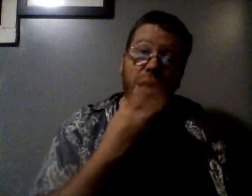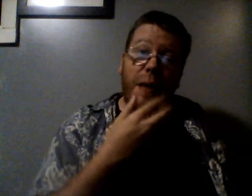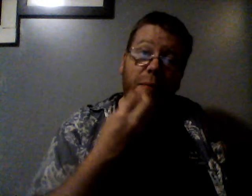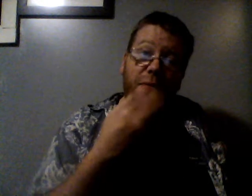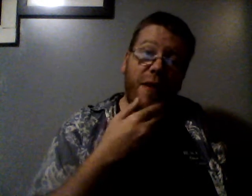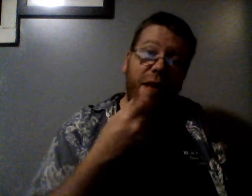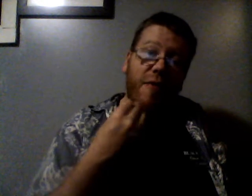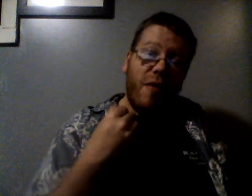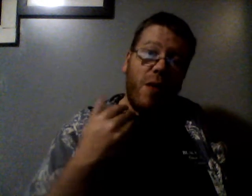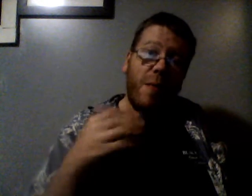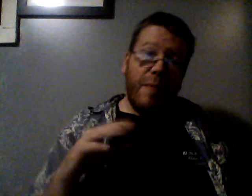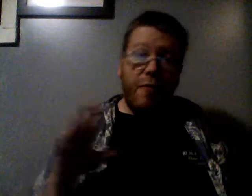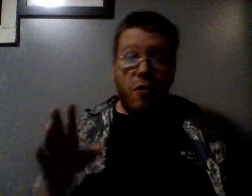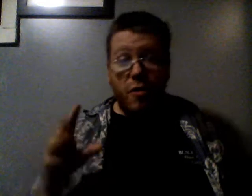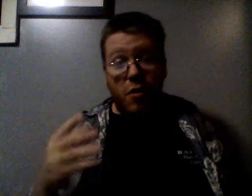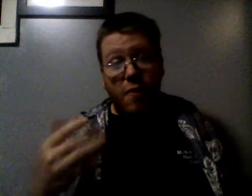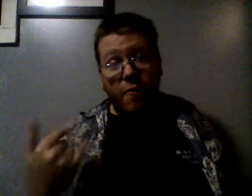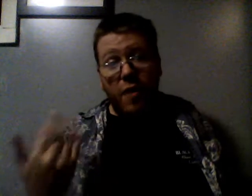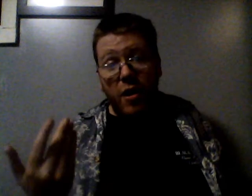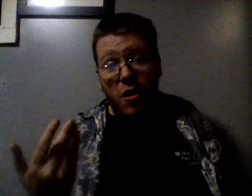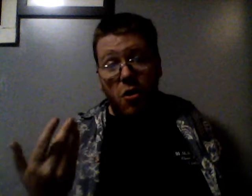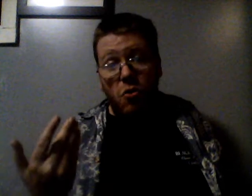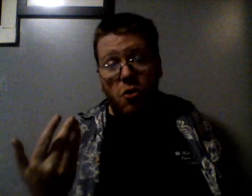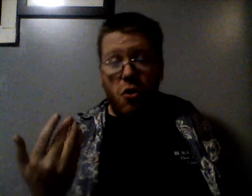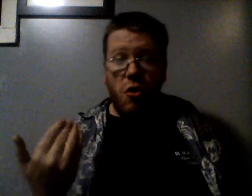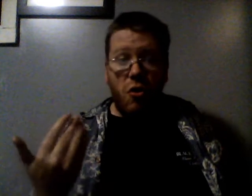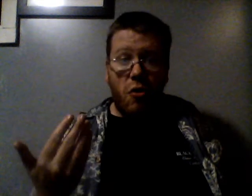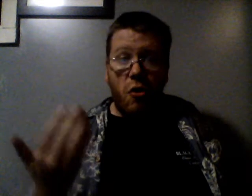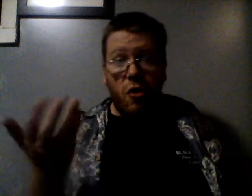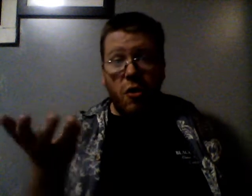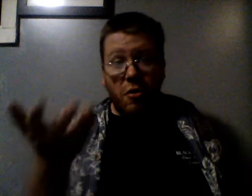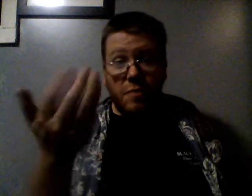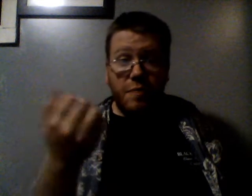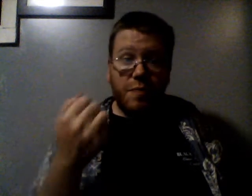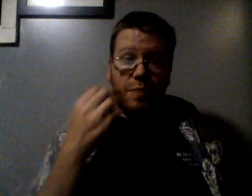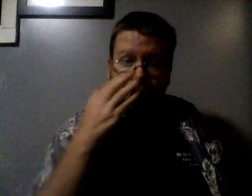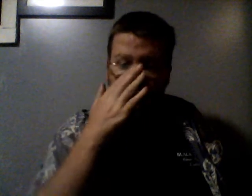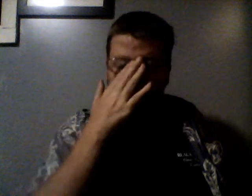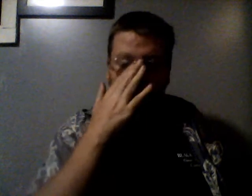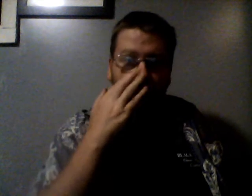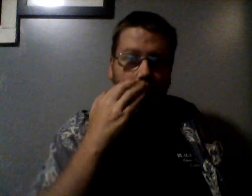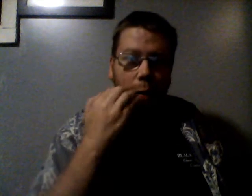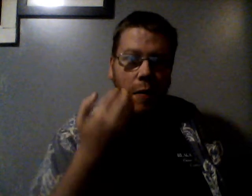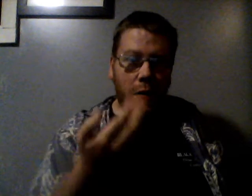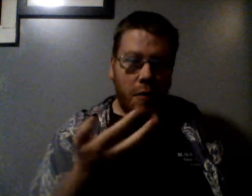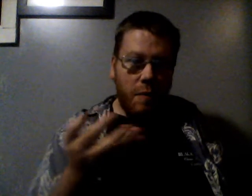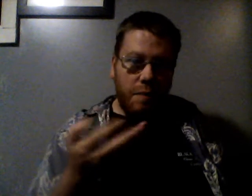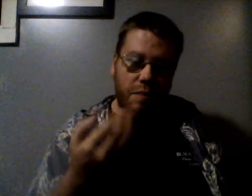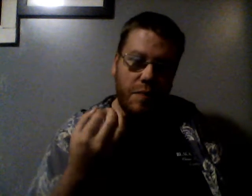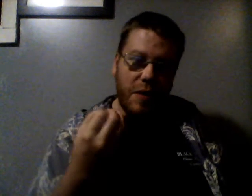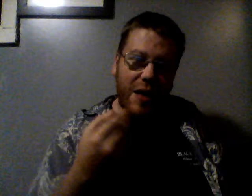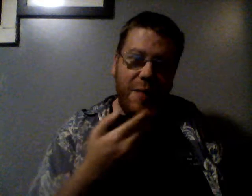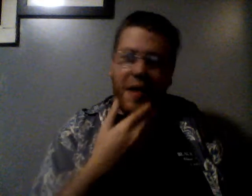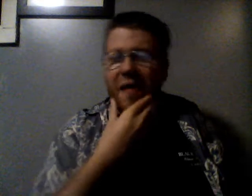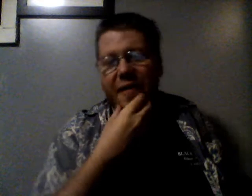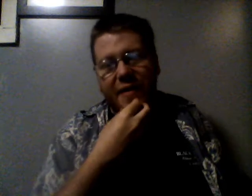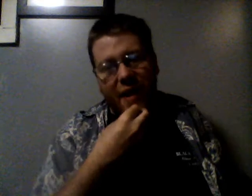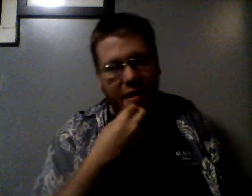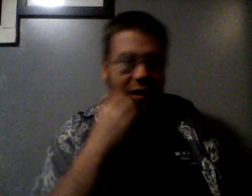clean up your face a little bit before doing a video, or keep it nice and tidy